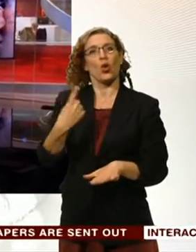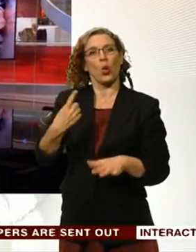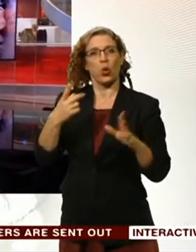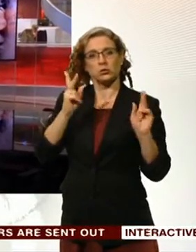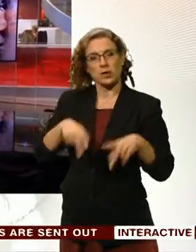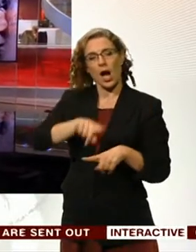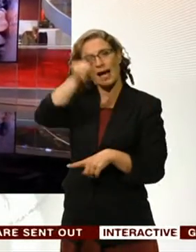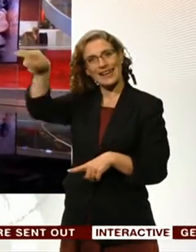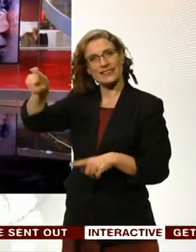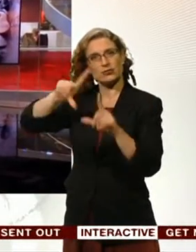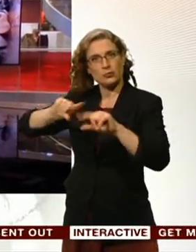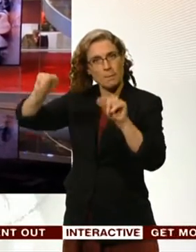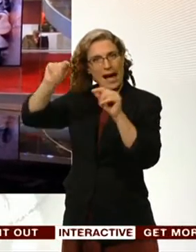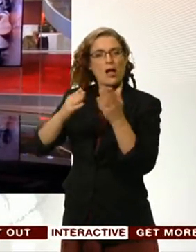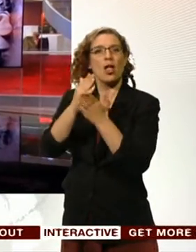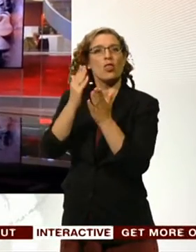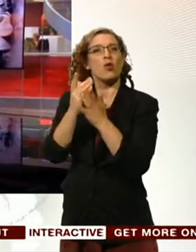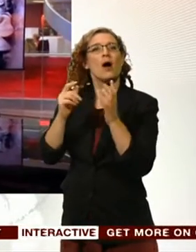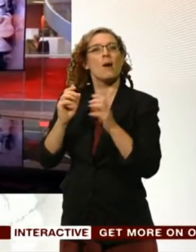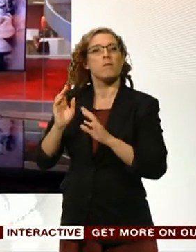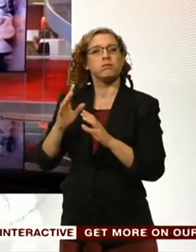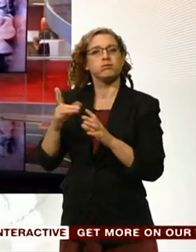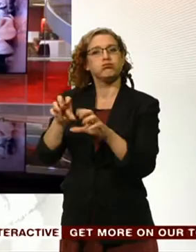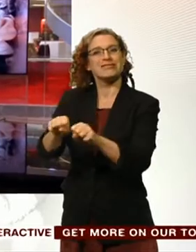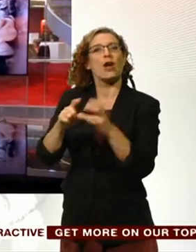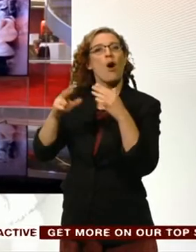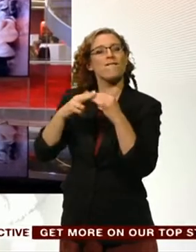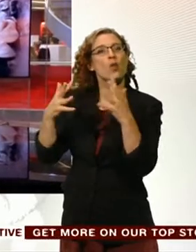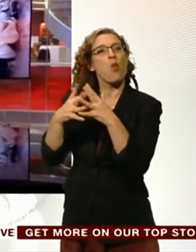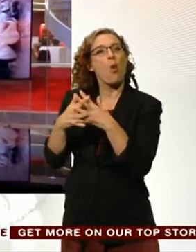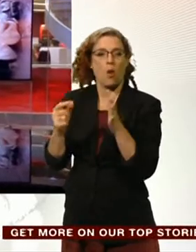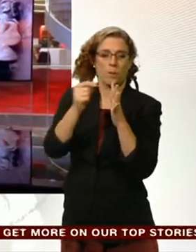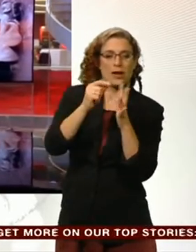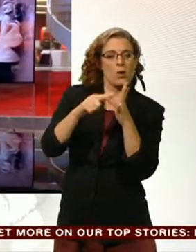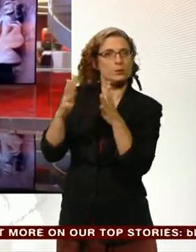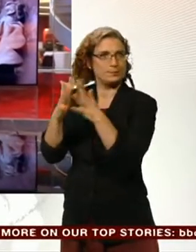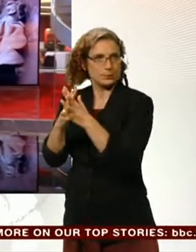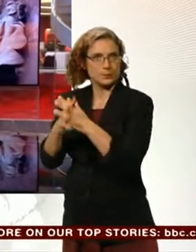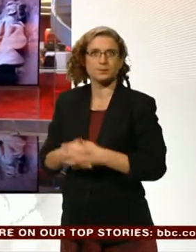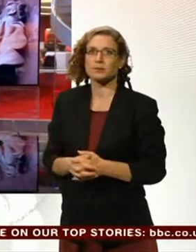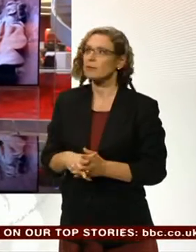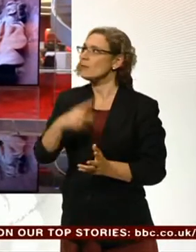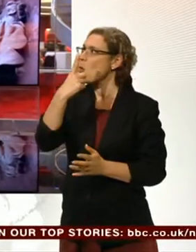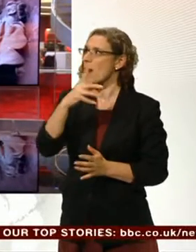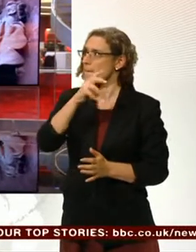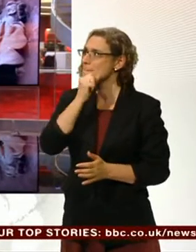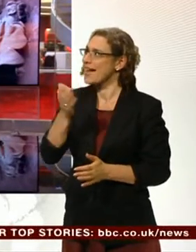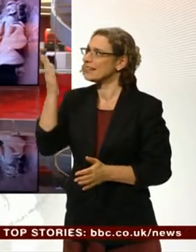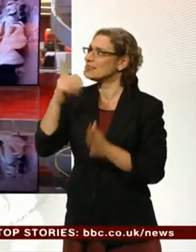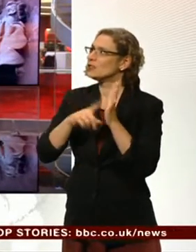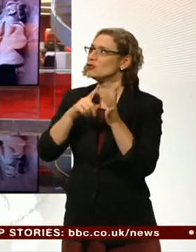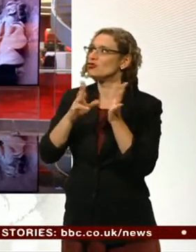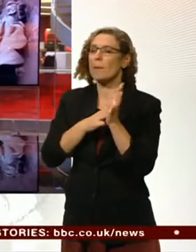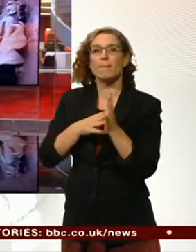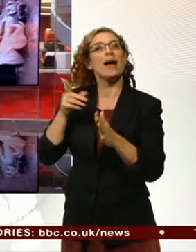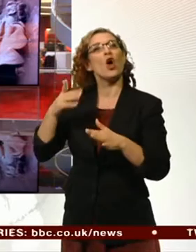prisoners of war, as the world remembers VJ Day. One of those who survived was Jim Crossan, who worked on the notorious railway line linking